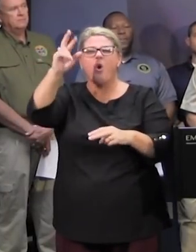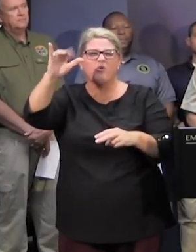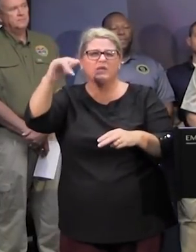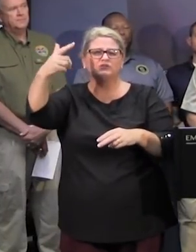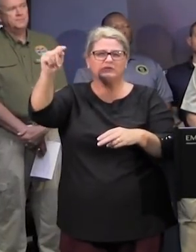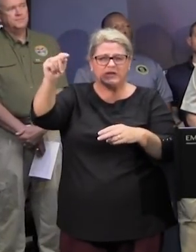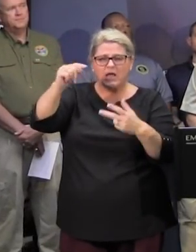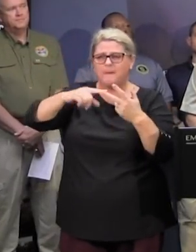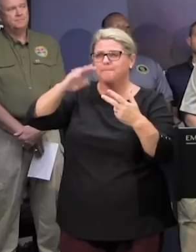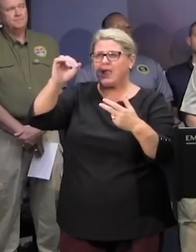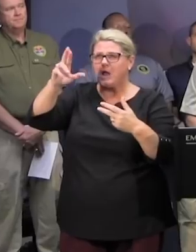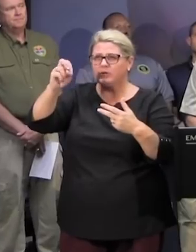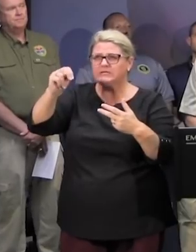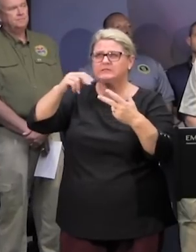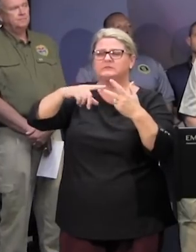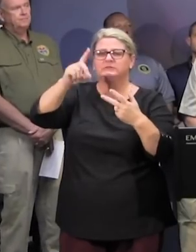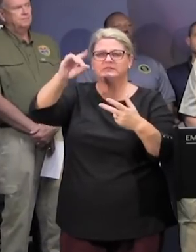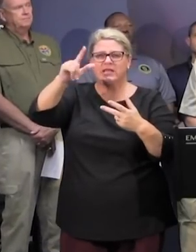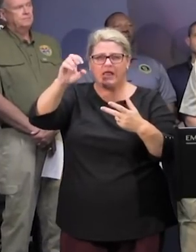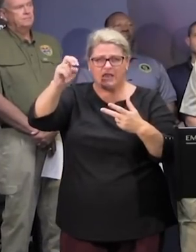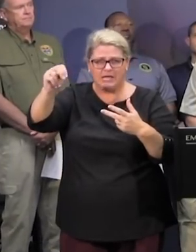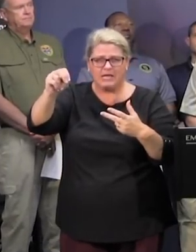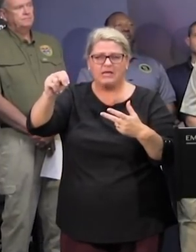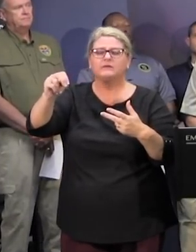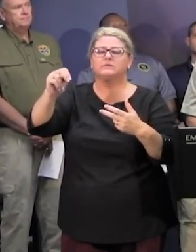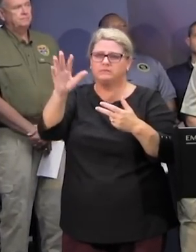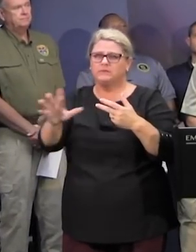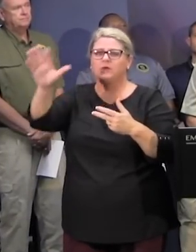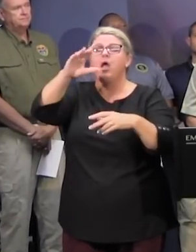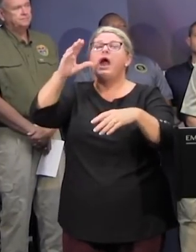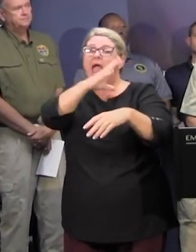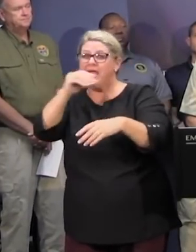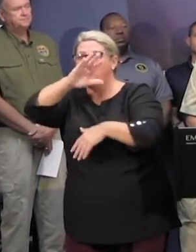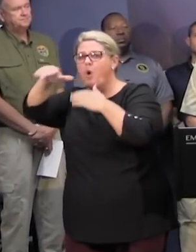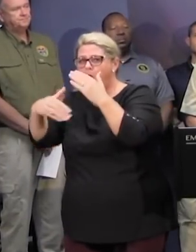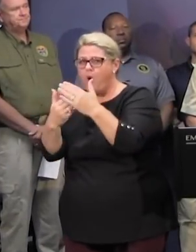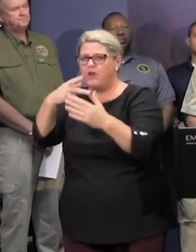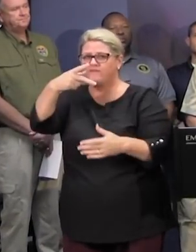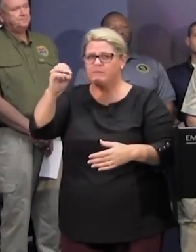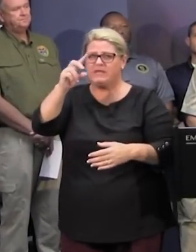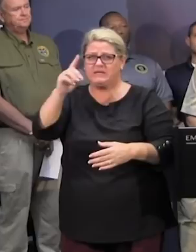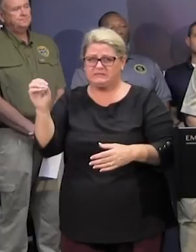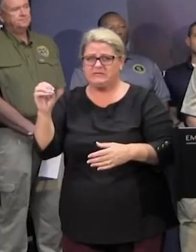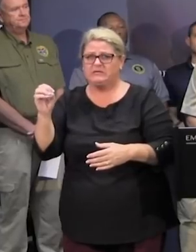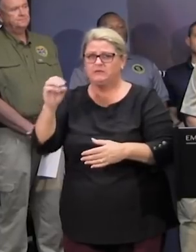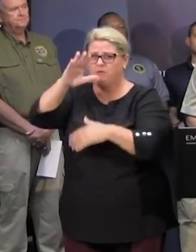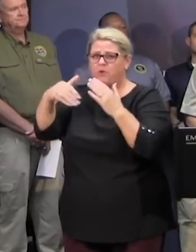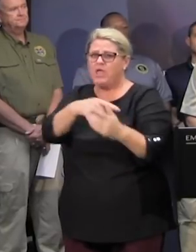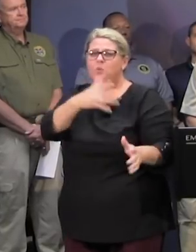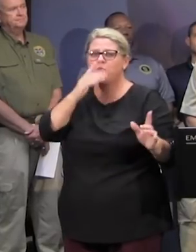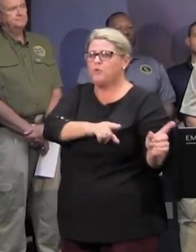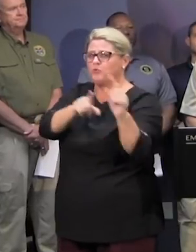oree georgetown marion and dillon but it includes all the counties in the pd area i personally contacted all the